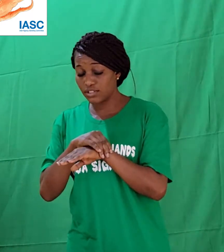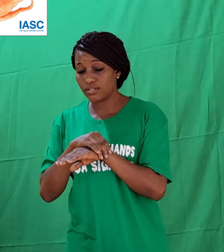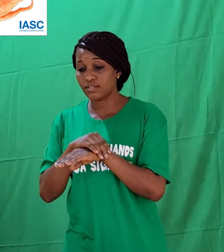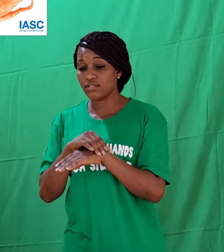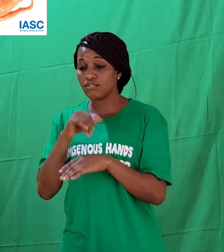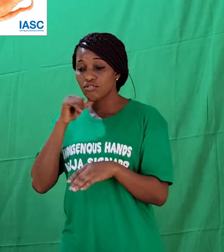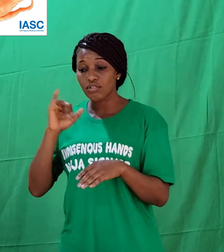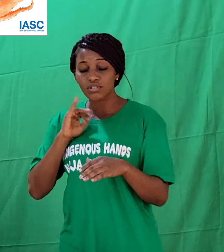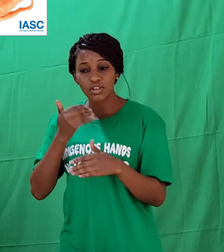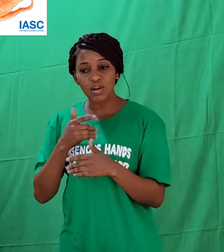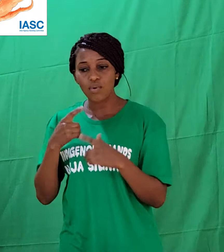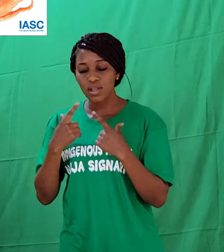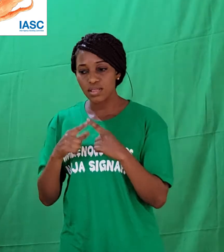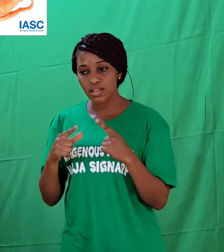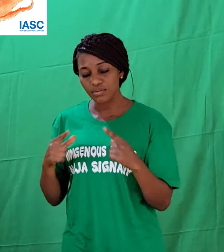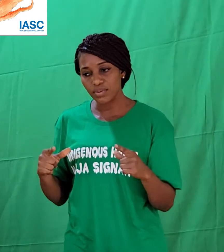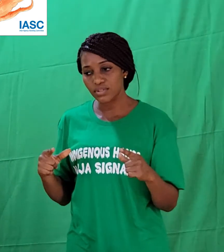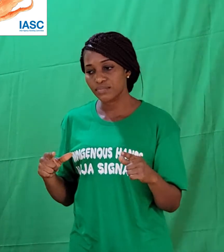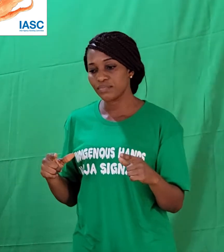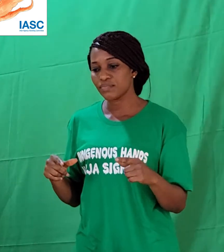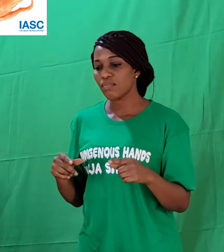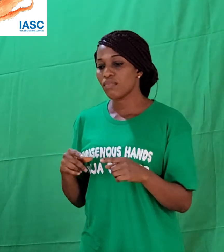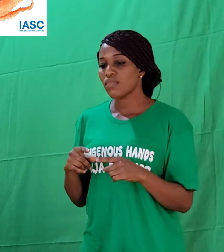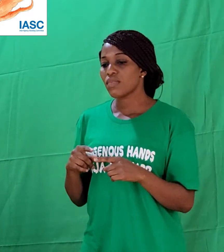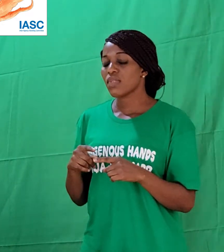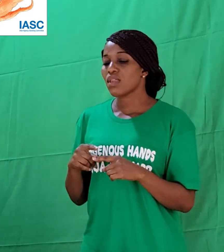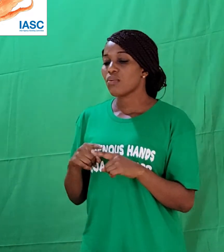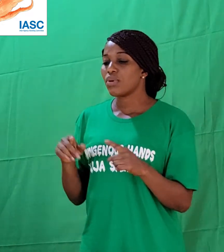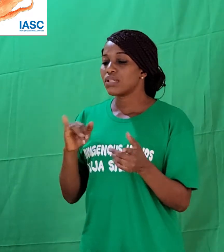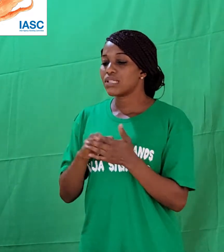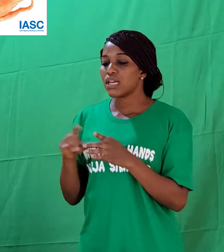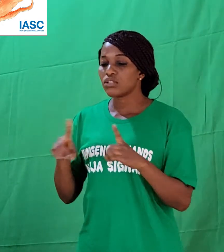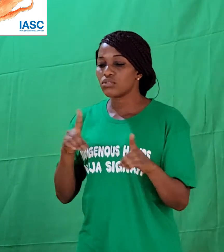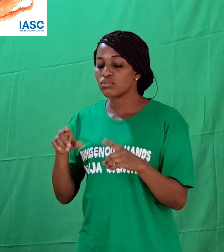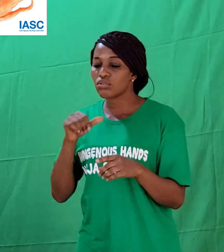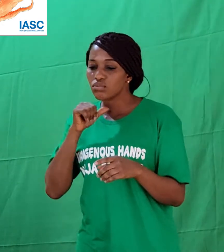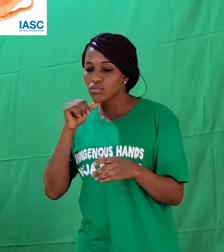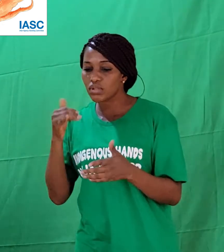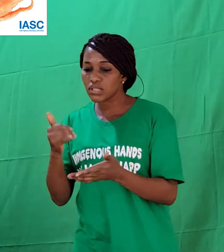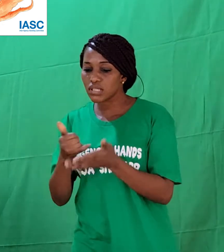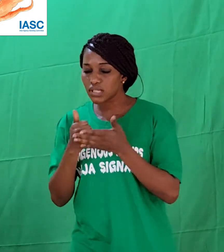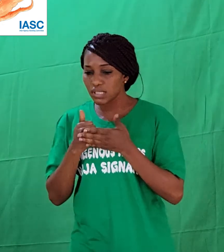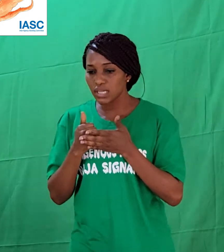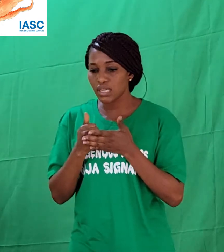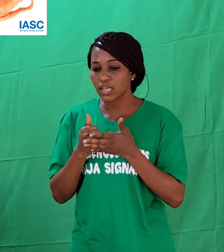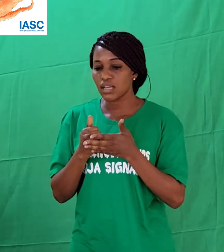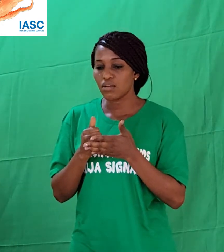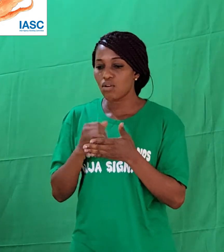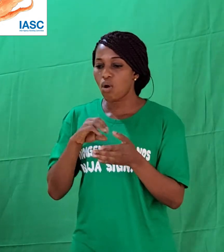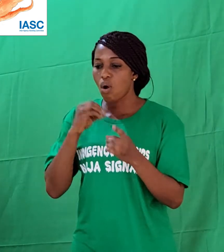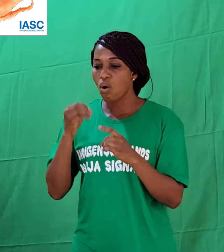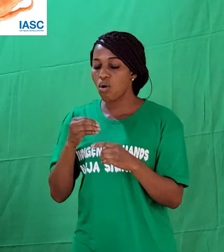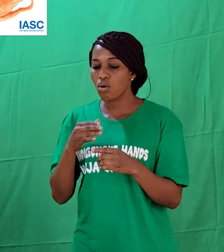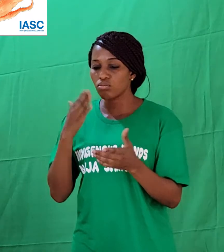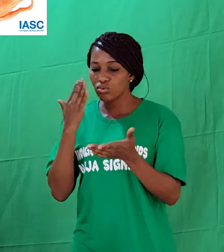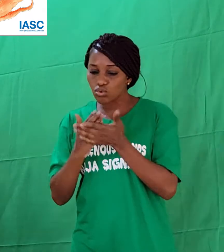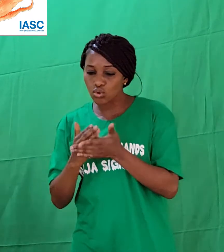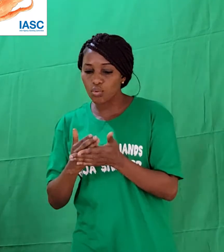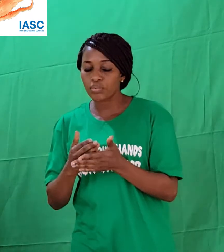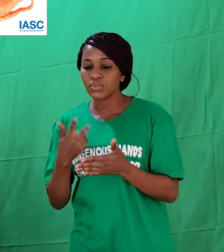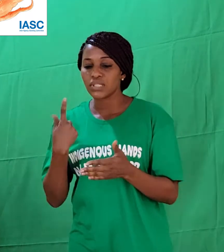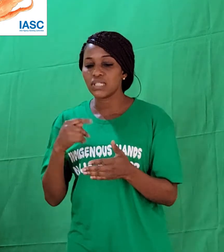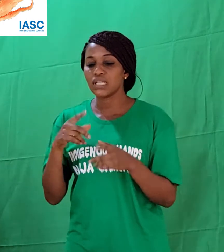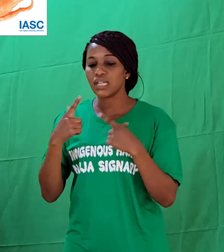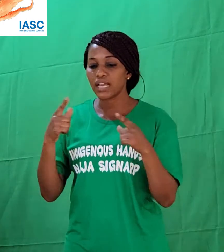it is unique. But that does not take away those languages each one of us speak. So that is how